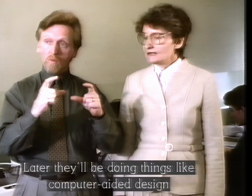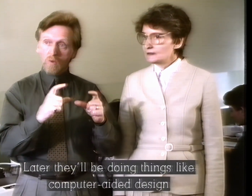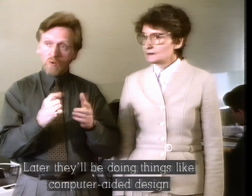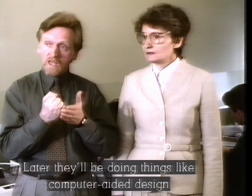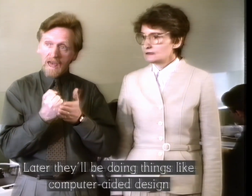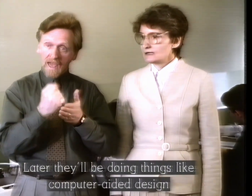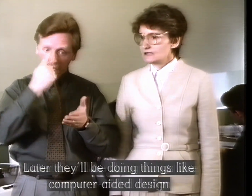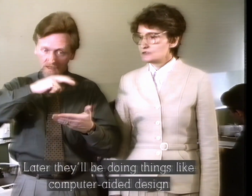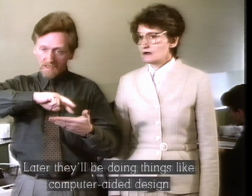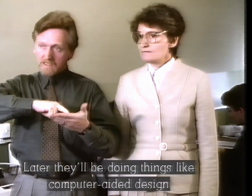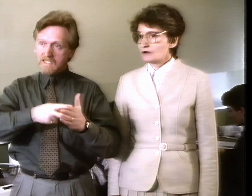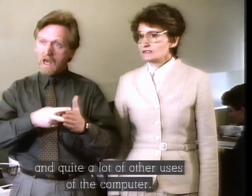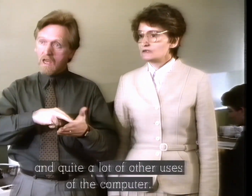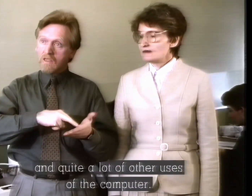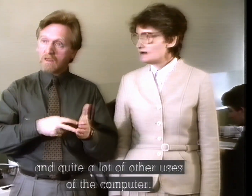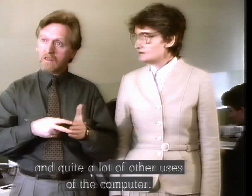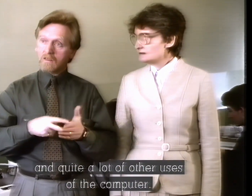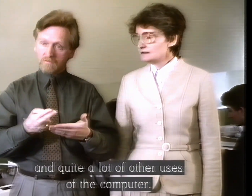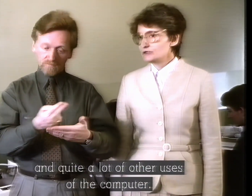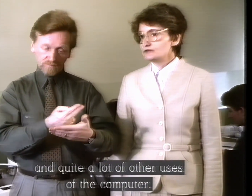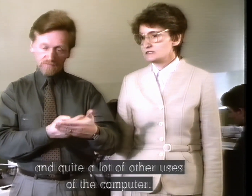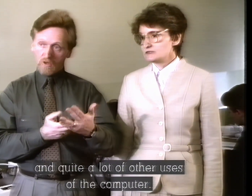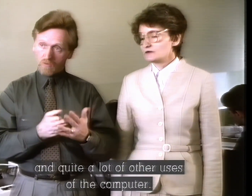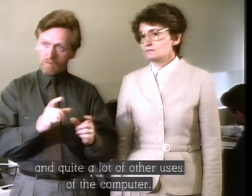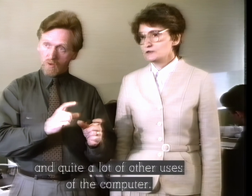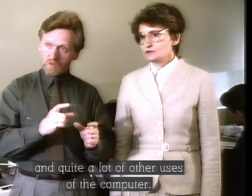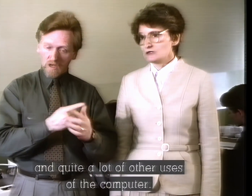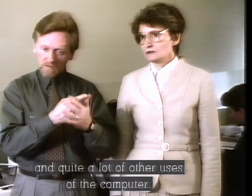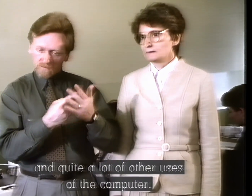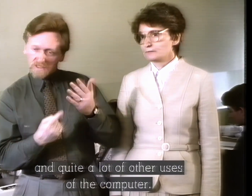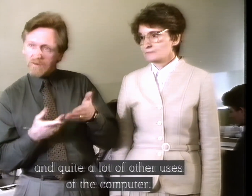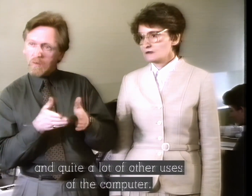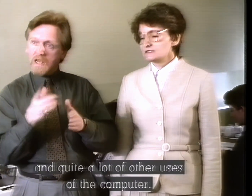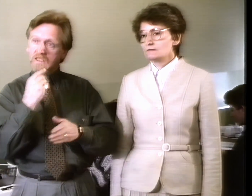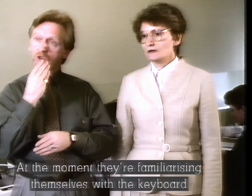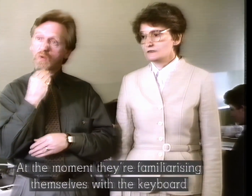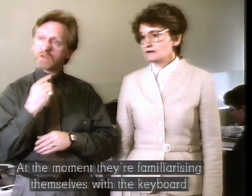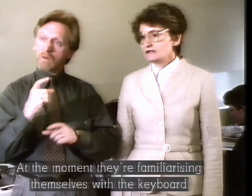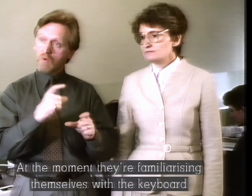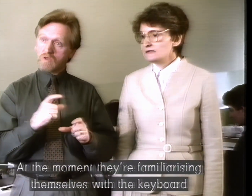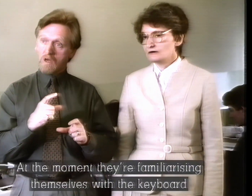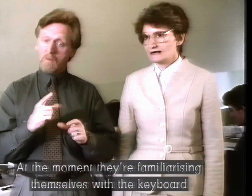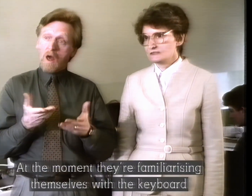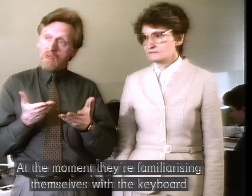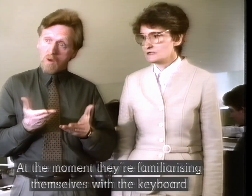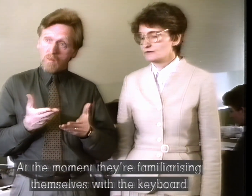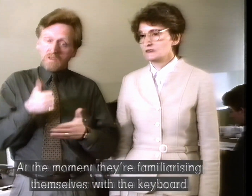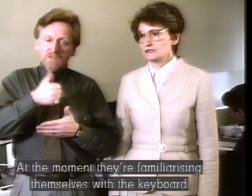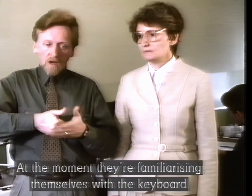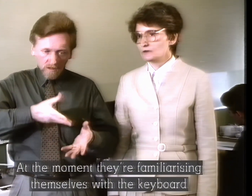and quite a lot of other uses of the computer. But at the moment, they're really familiarising themselves with the keyboard